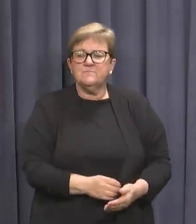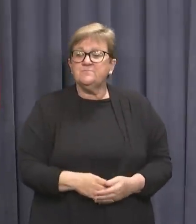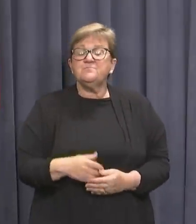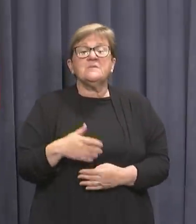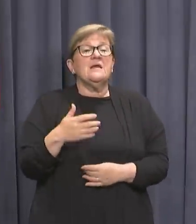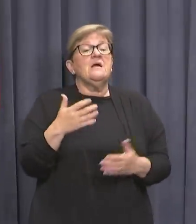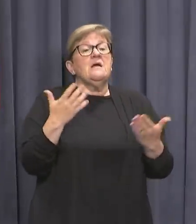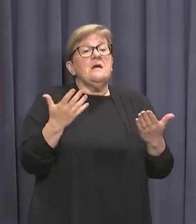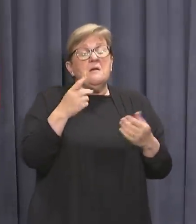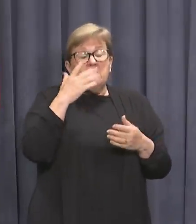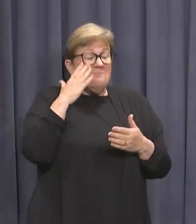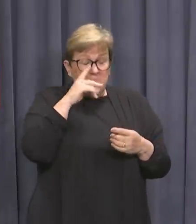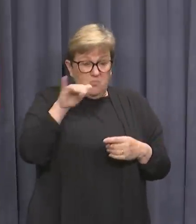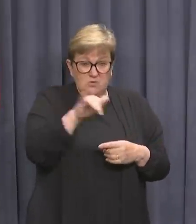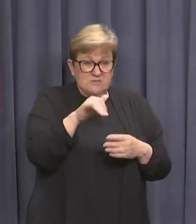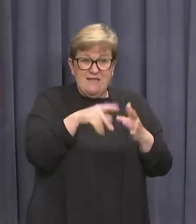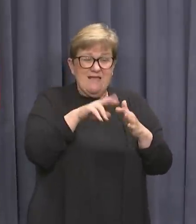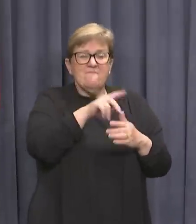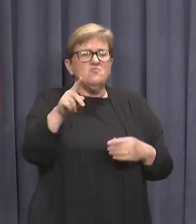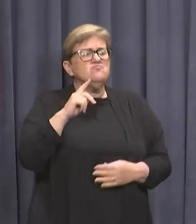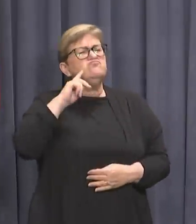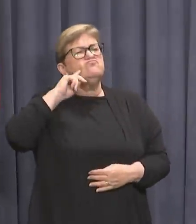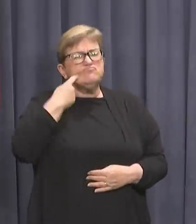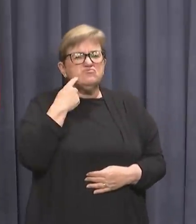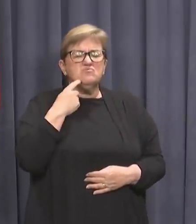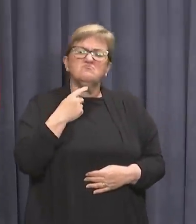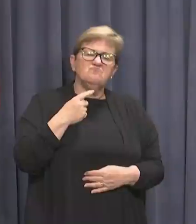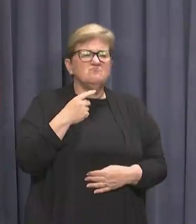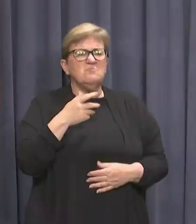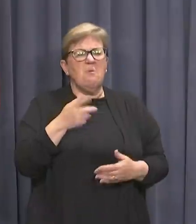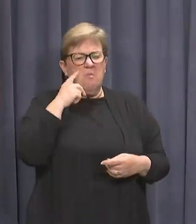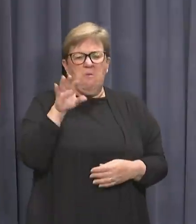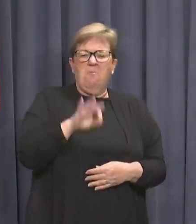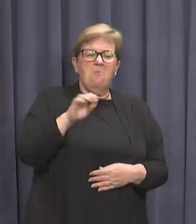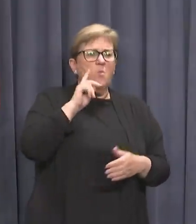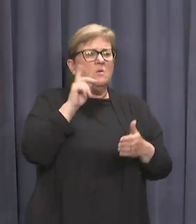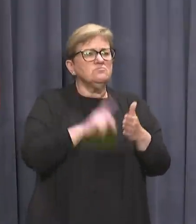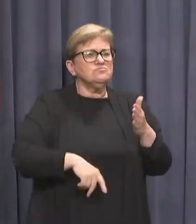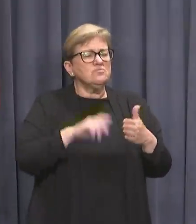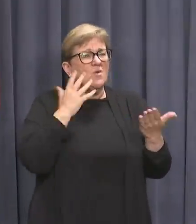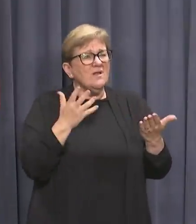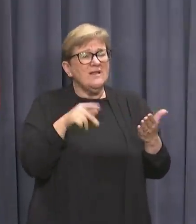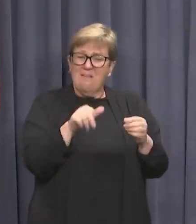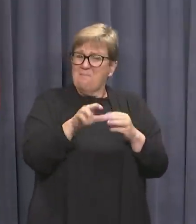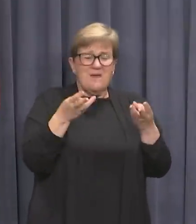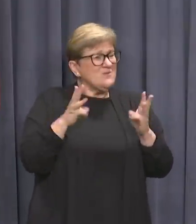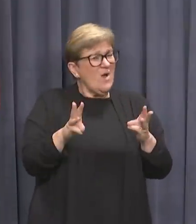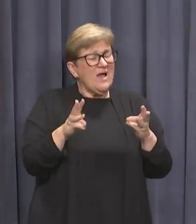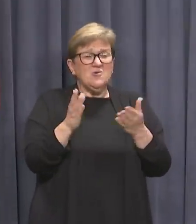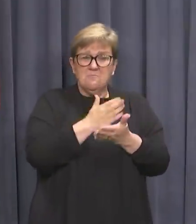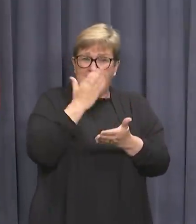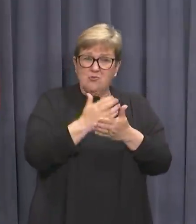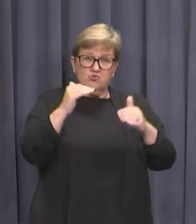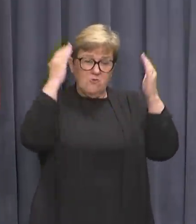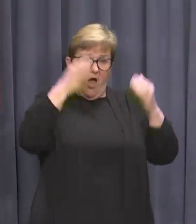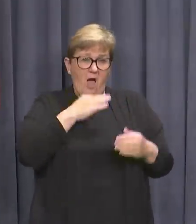Anyone, venue or patron flagrantly flouting the laws will face the consequences, but this is the best way that we can ensure these higher